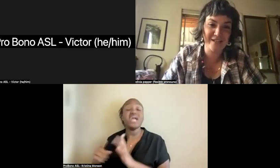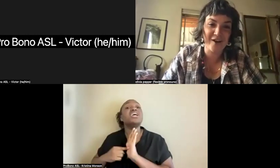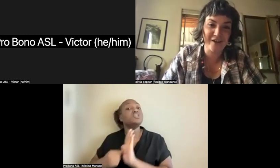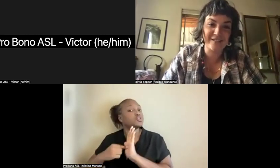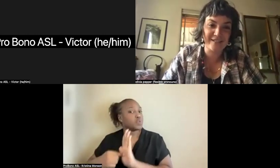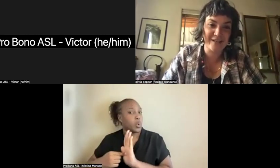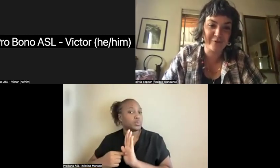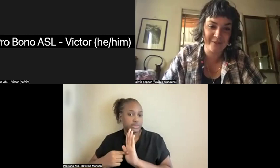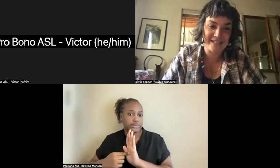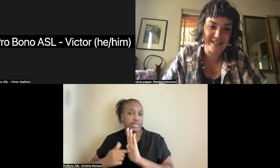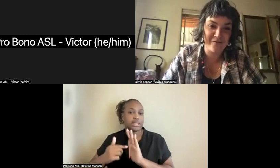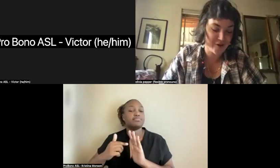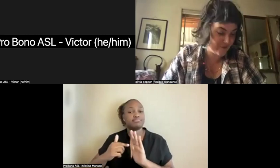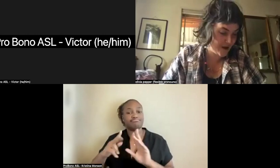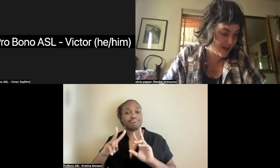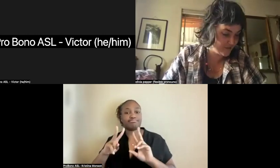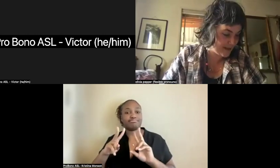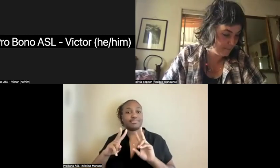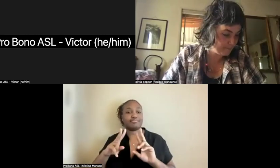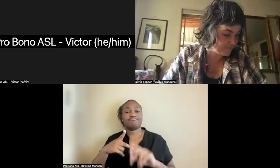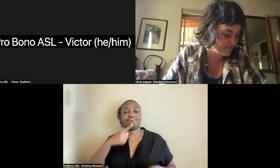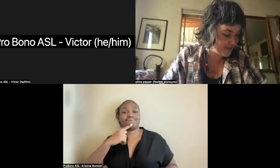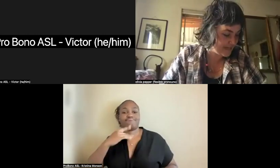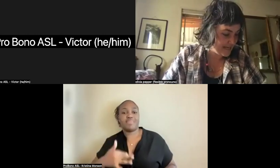see Carrington's influence in that very, very heavily.